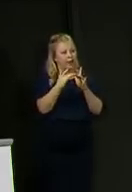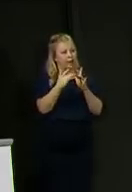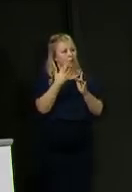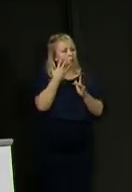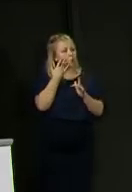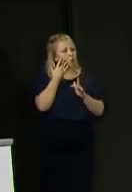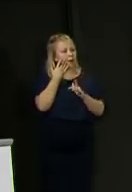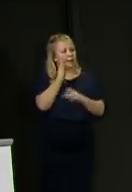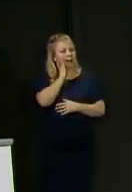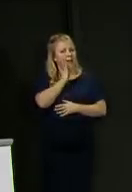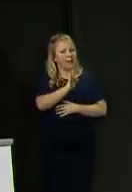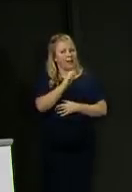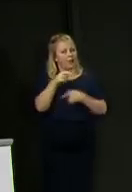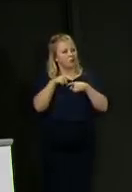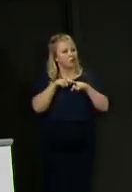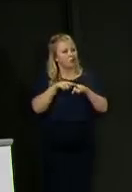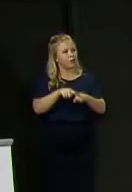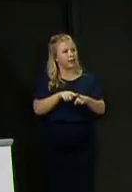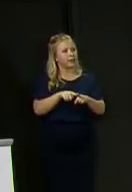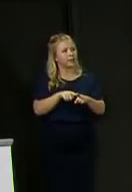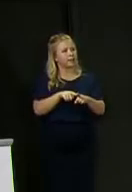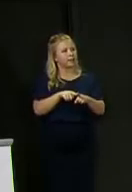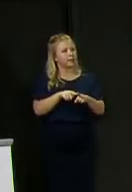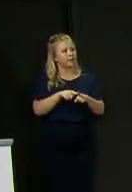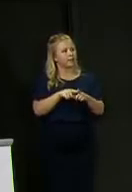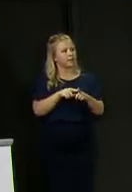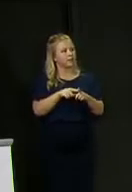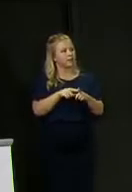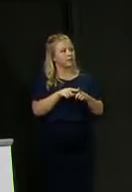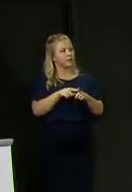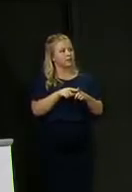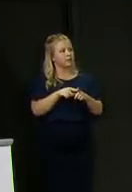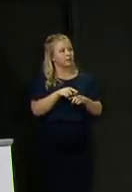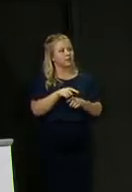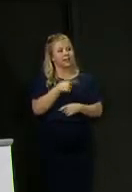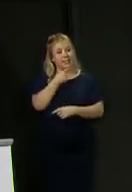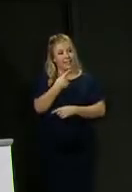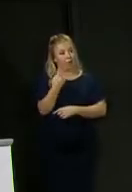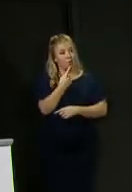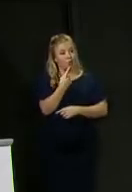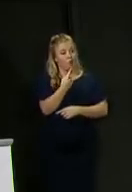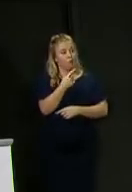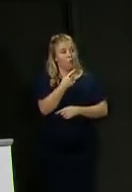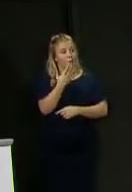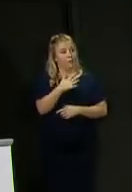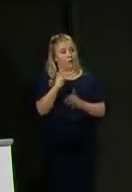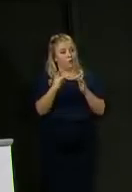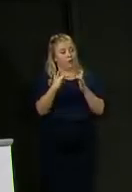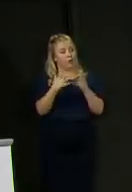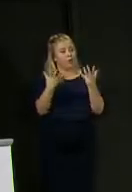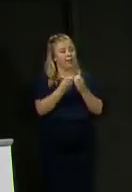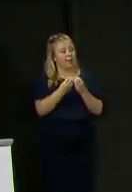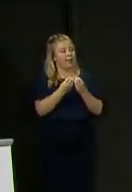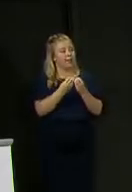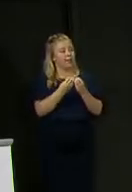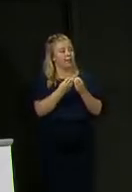they're being asked to trace or tell people who they've been in contact with under the test, trace